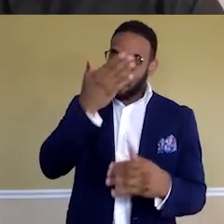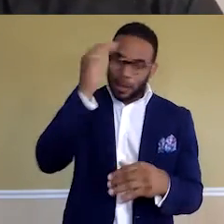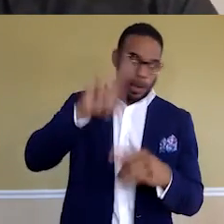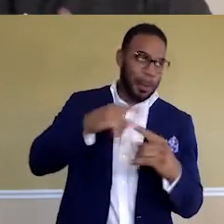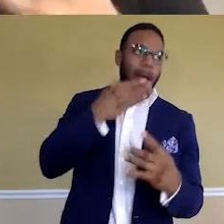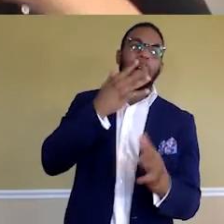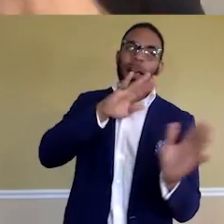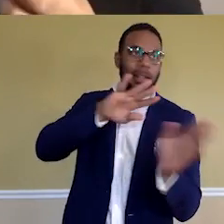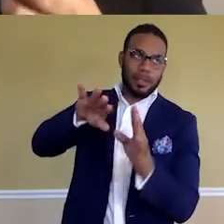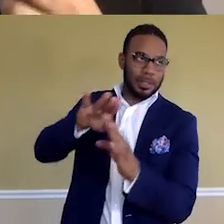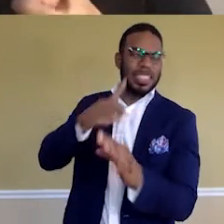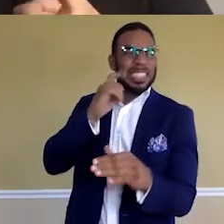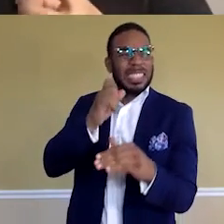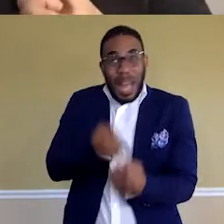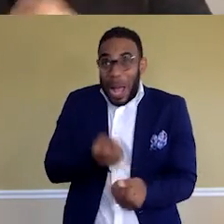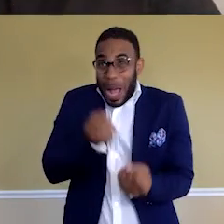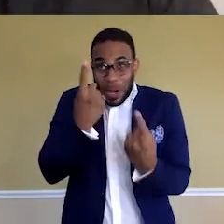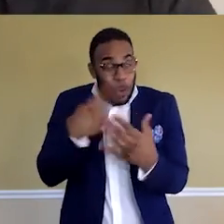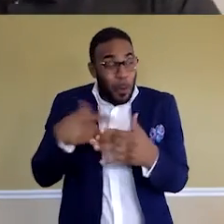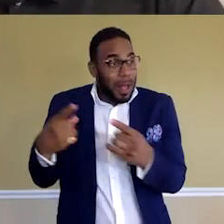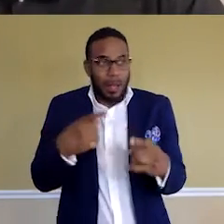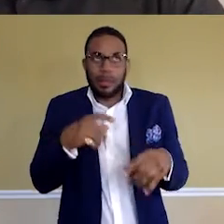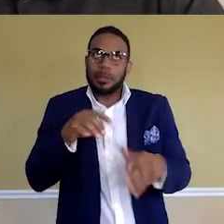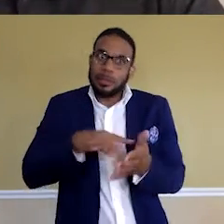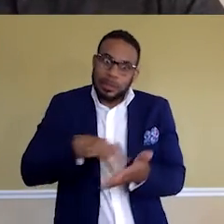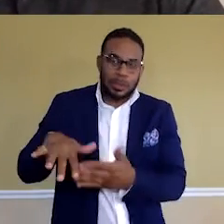coding, but just to understand what's going on. What's the question?